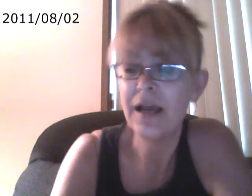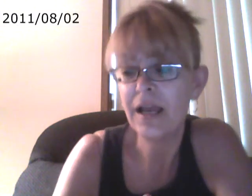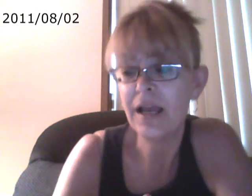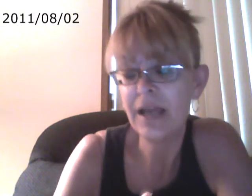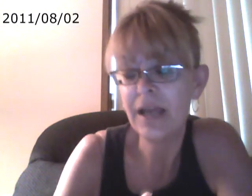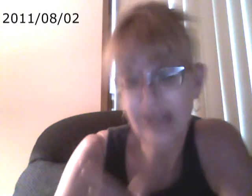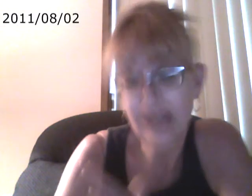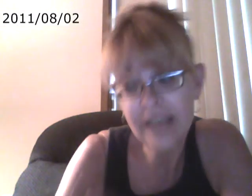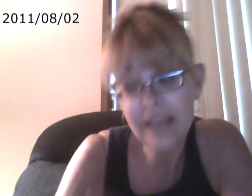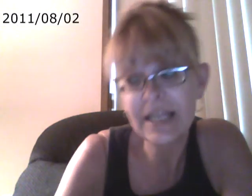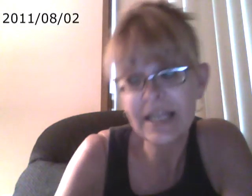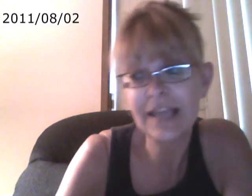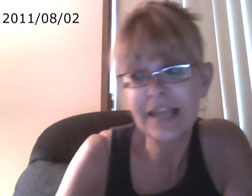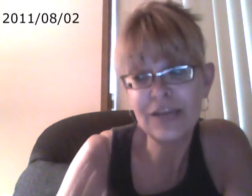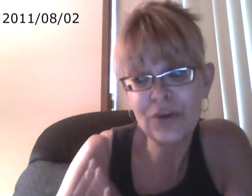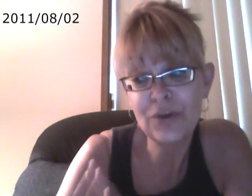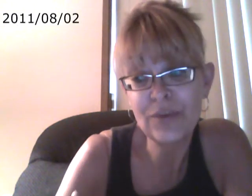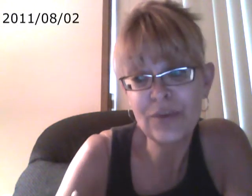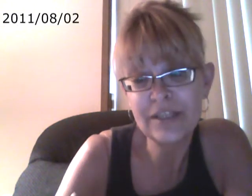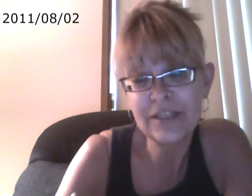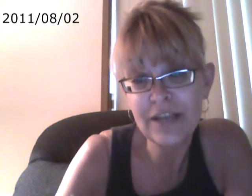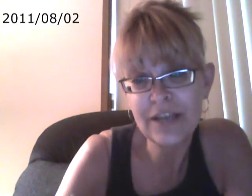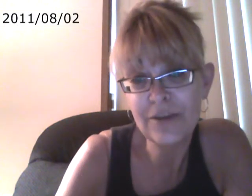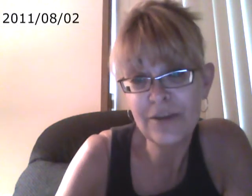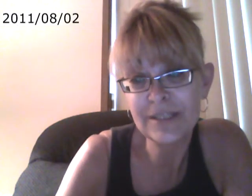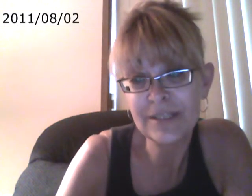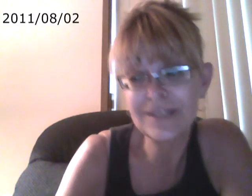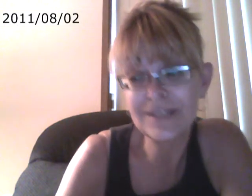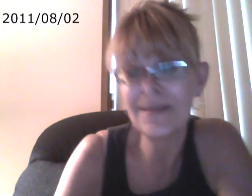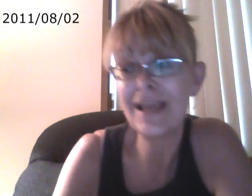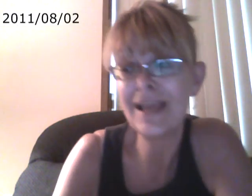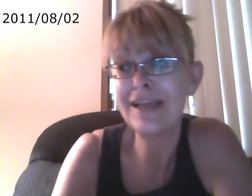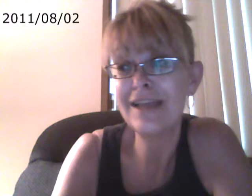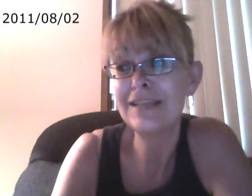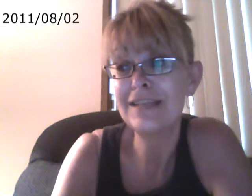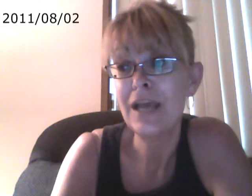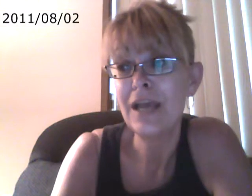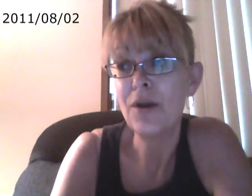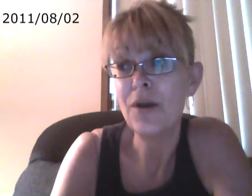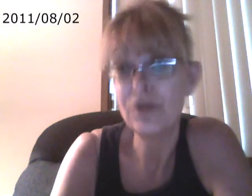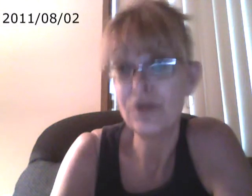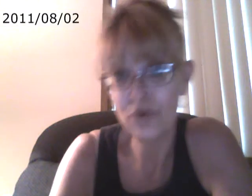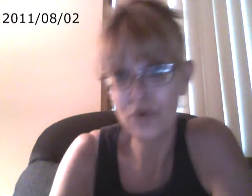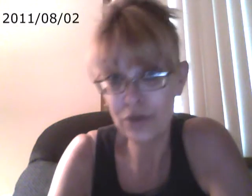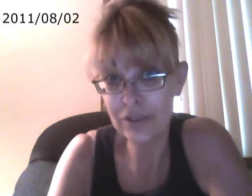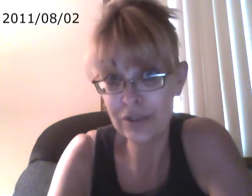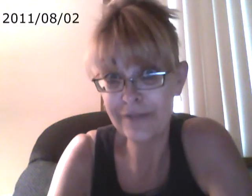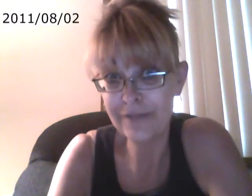And I say that you can go within this economic system and earn a good living,